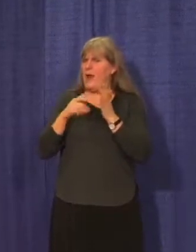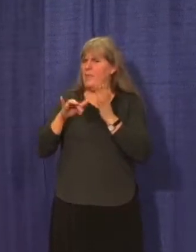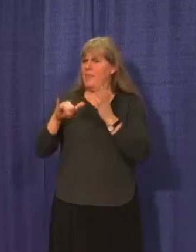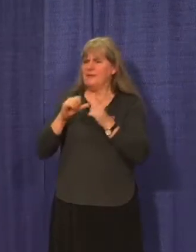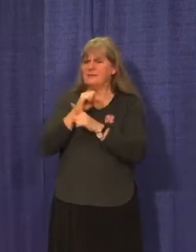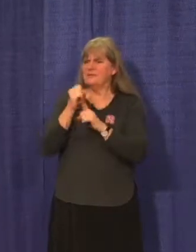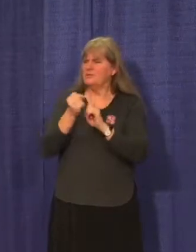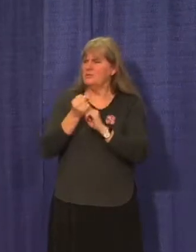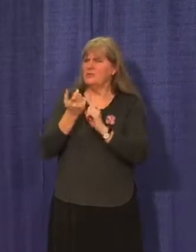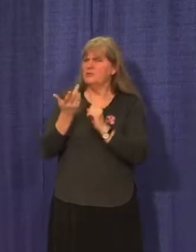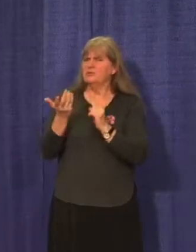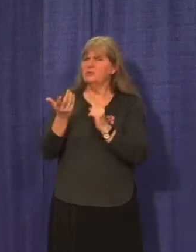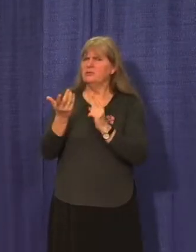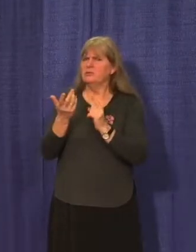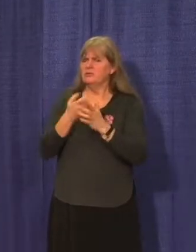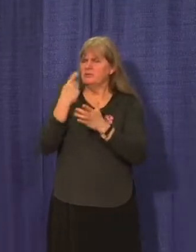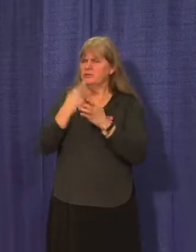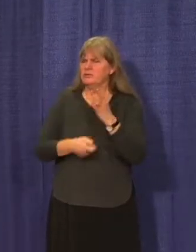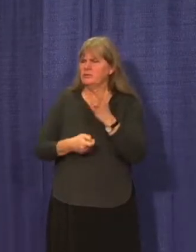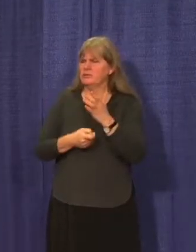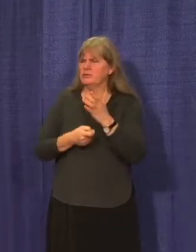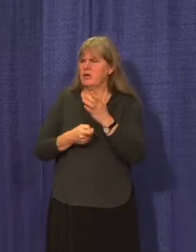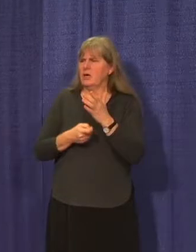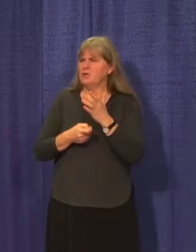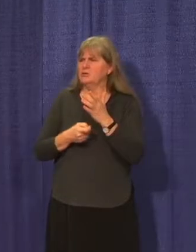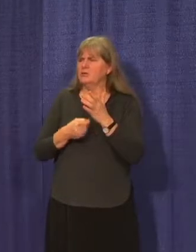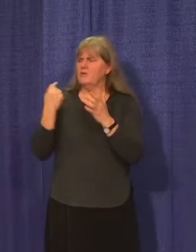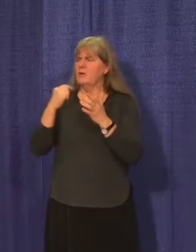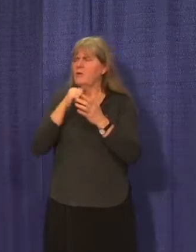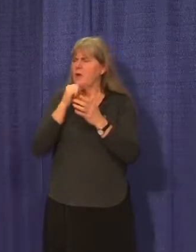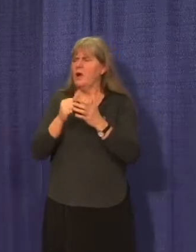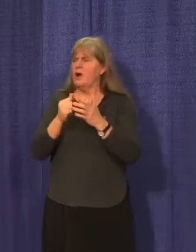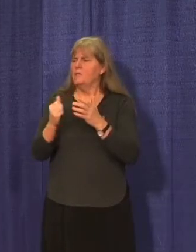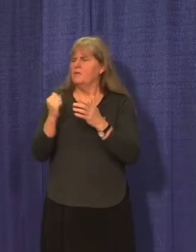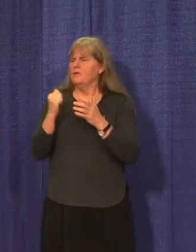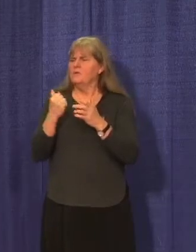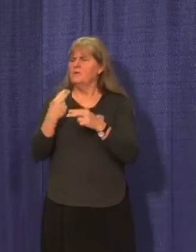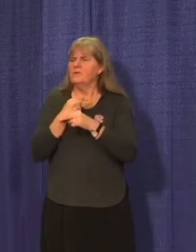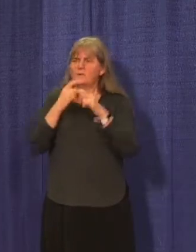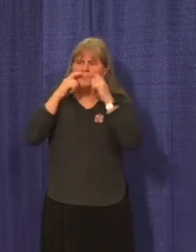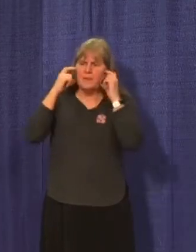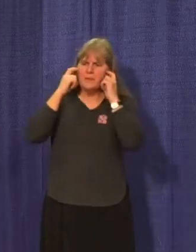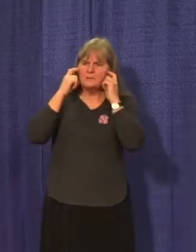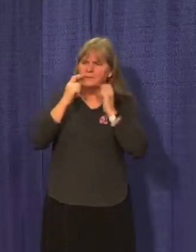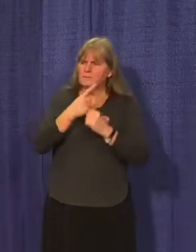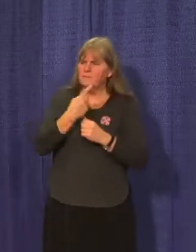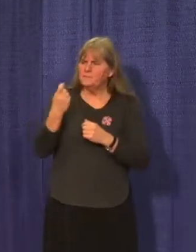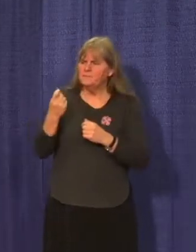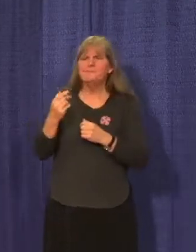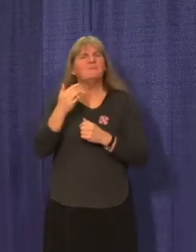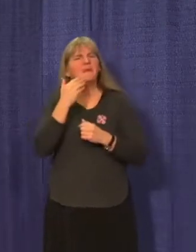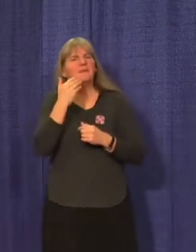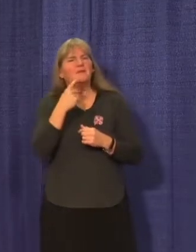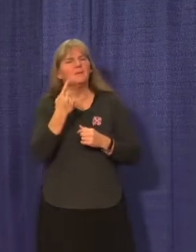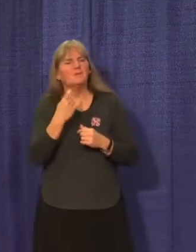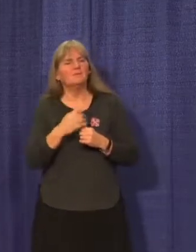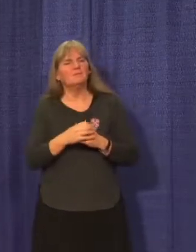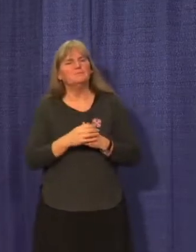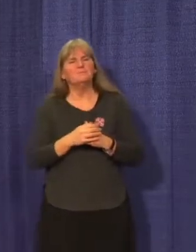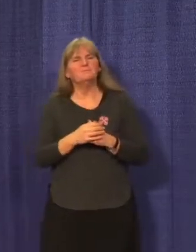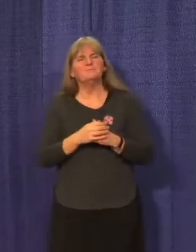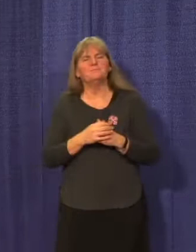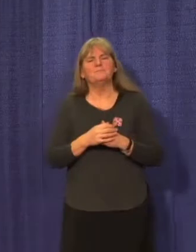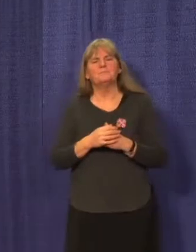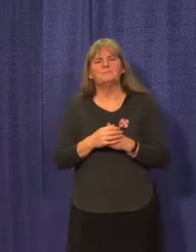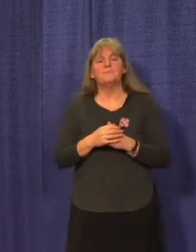case that resulted in a charge being laid for failure to wear a mask? Thanks, Hayley, for the question. Of course,